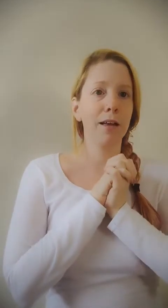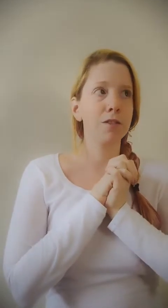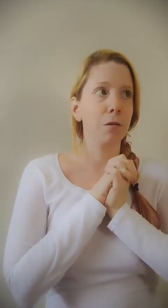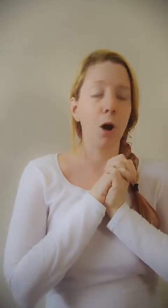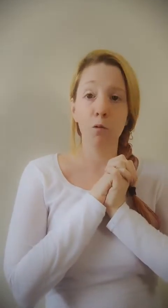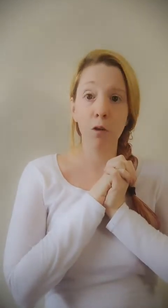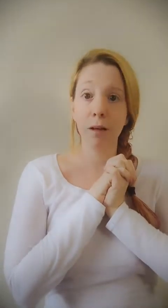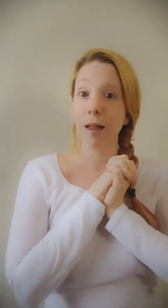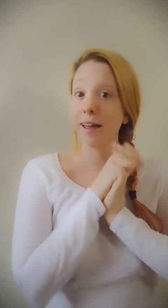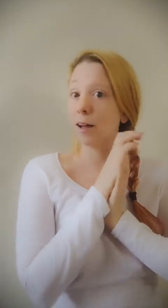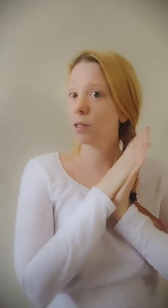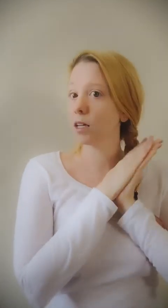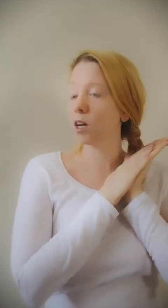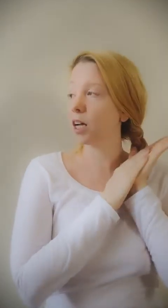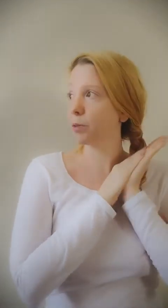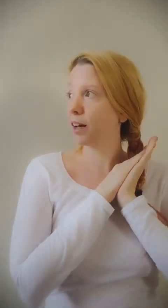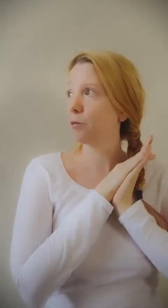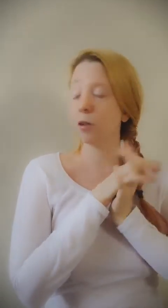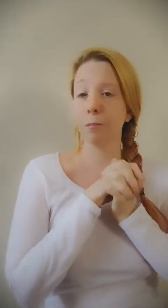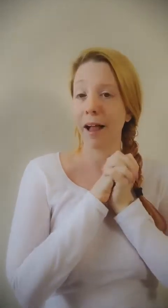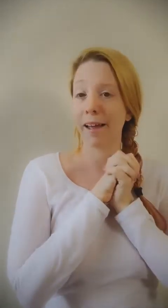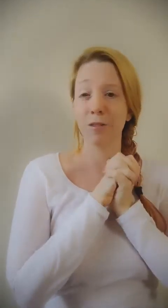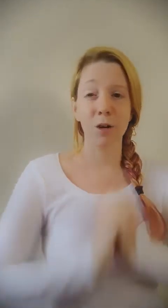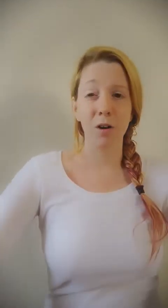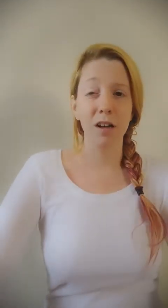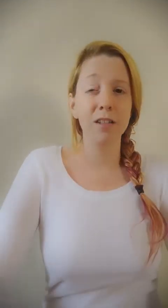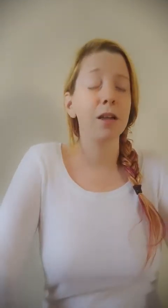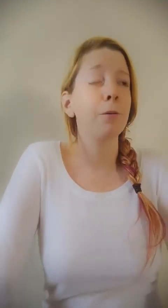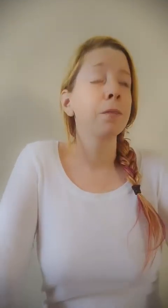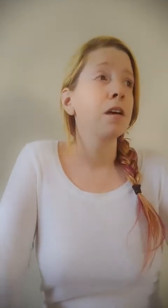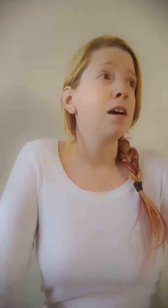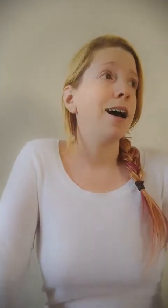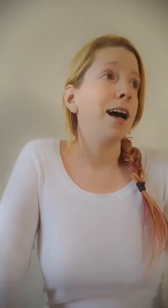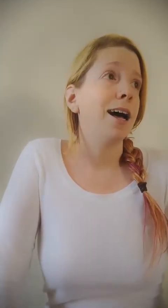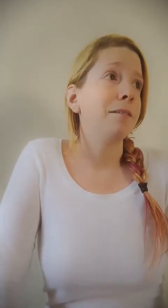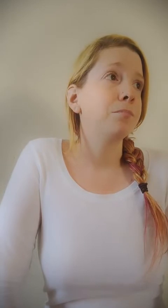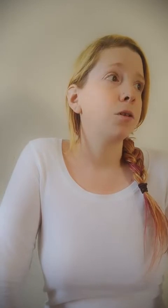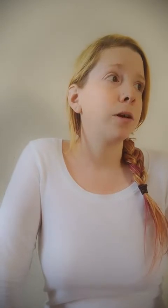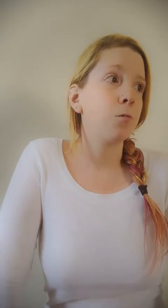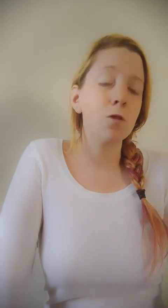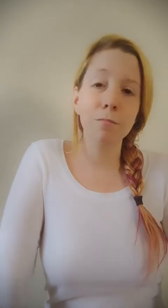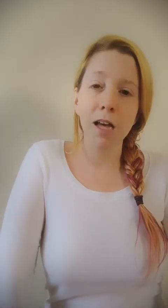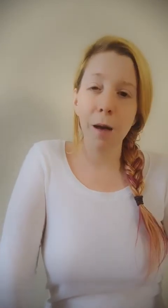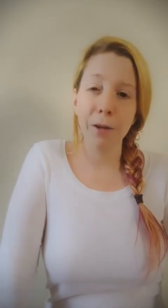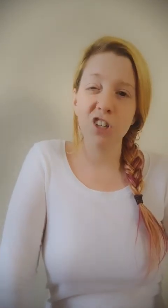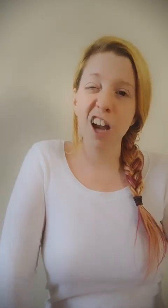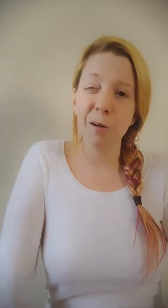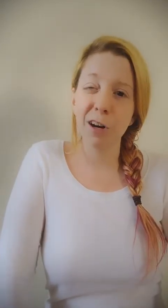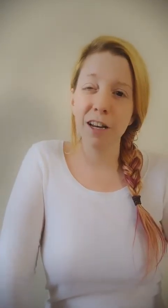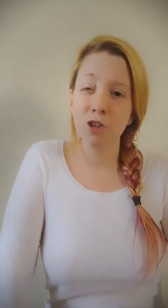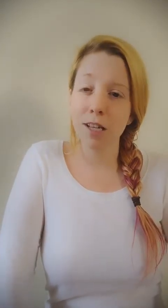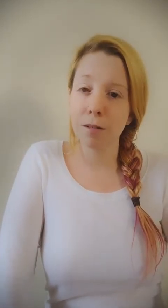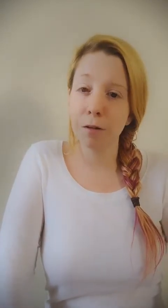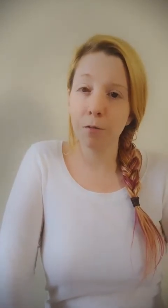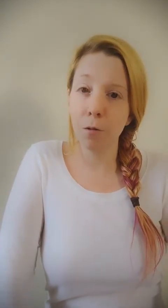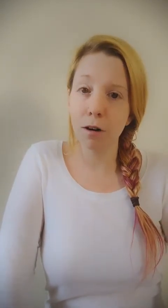have some rolling blackouts here, because we've got rolling blackouts going on. So, go get warmed up and showered and dressed before.